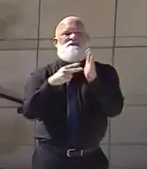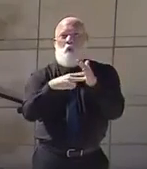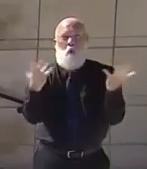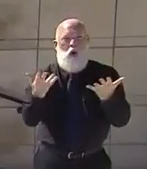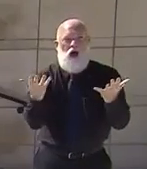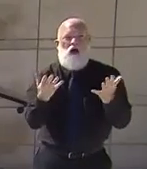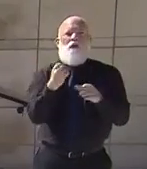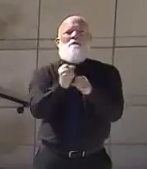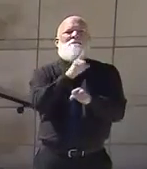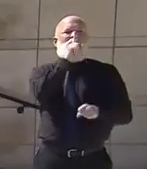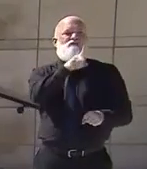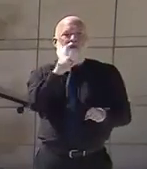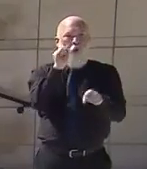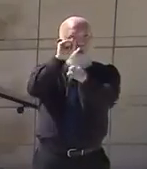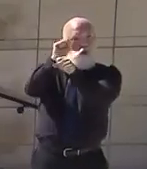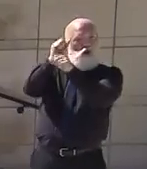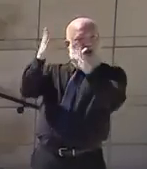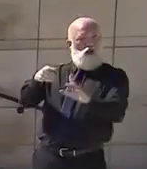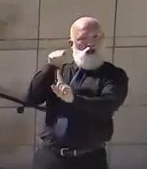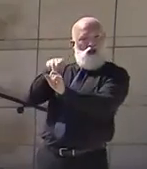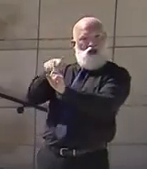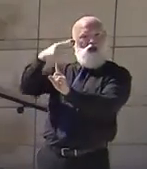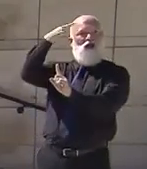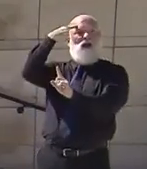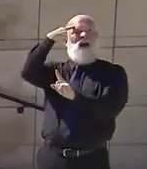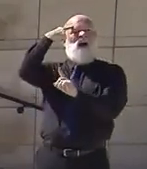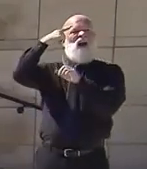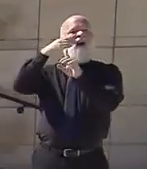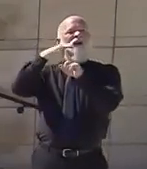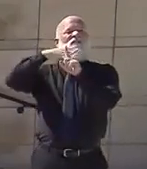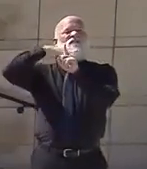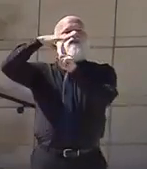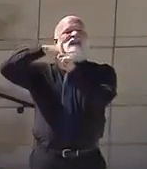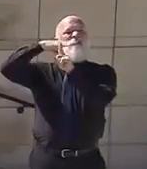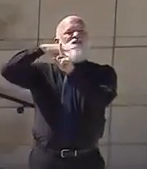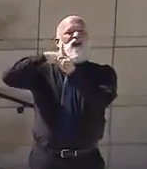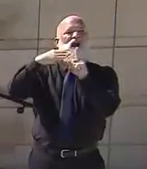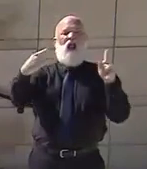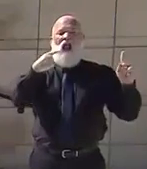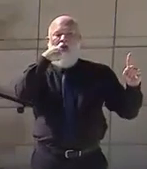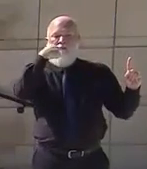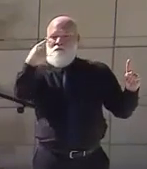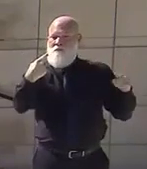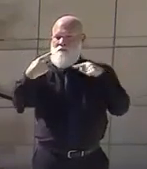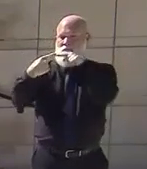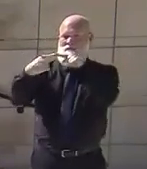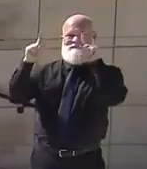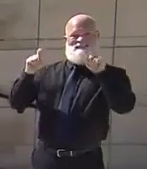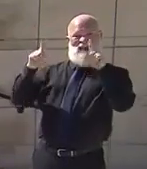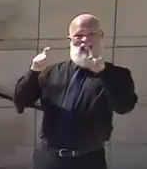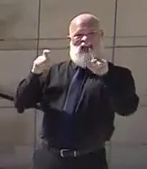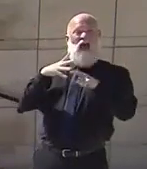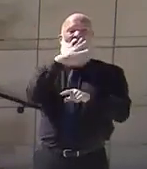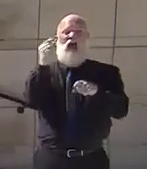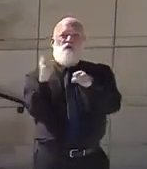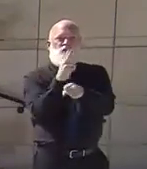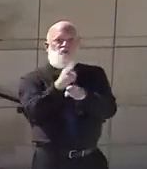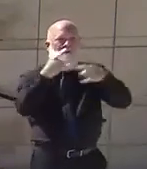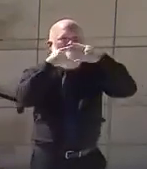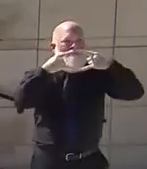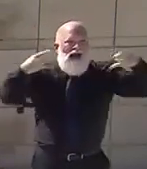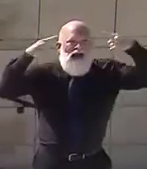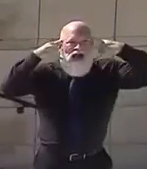workplace sanitation, wearing gloves and mask if appropriate, separating workspaces by at least